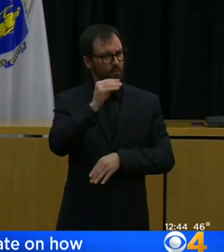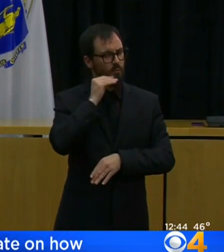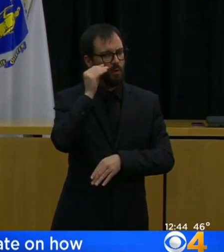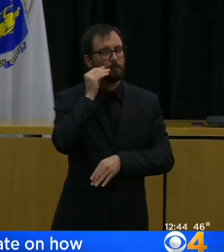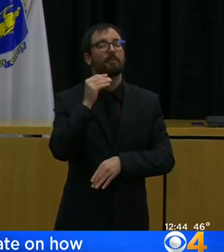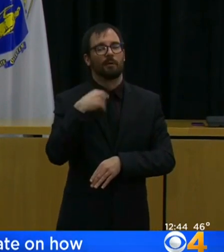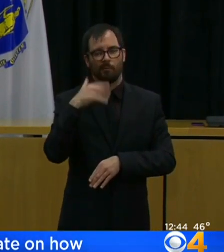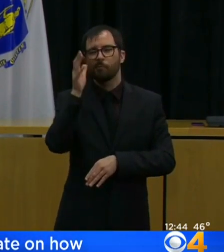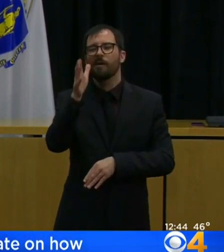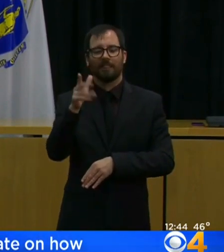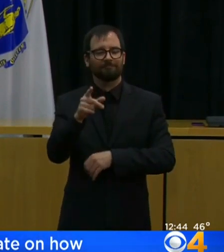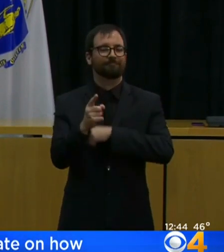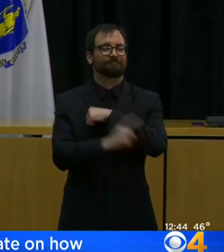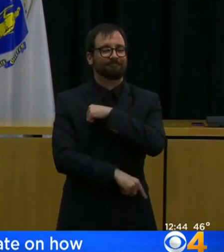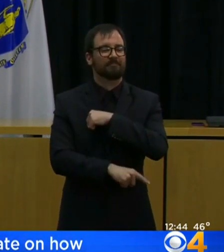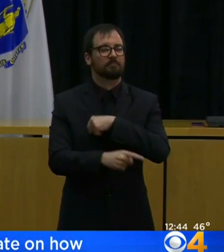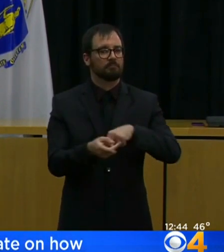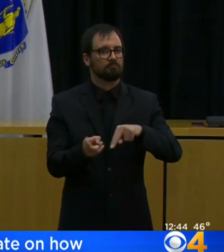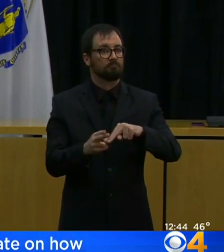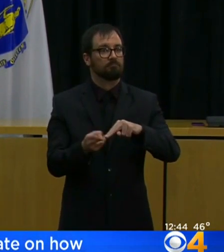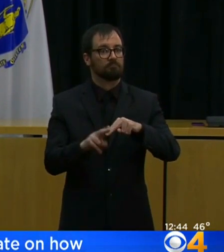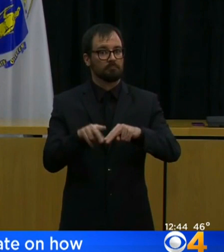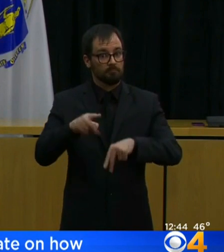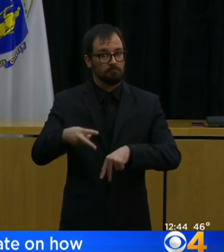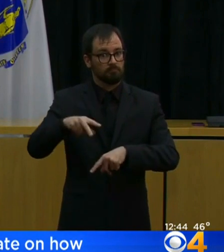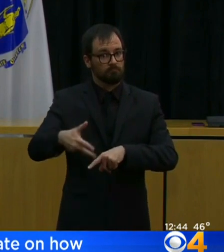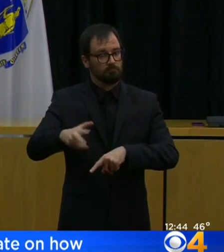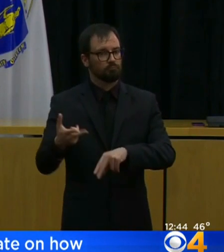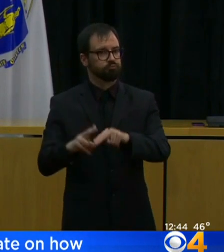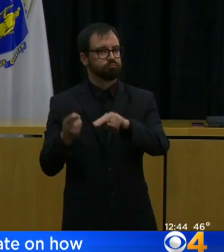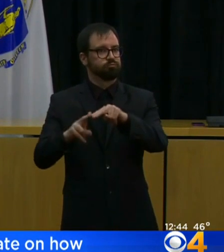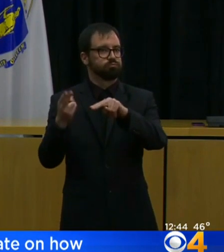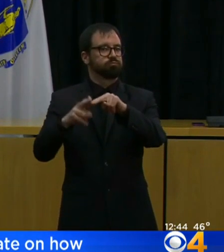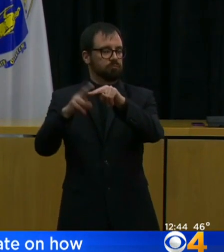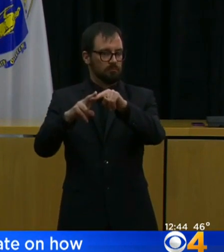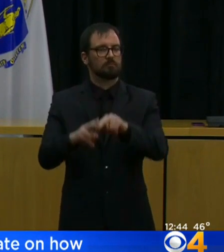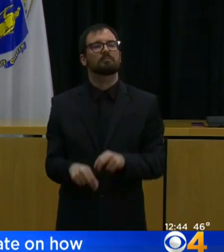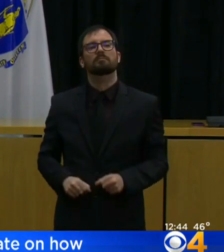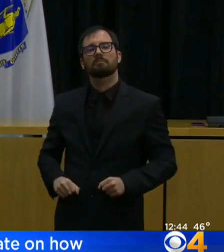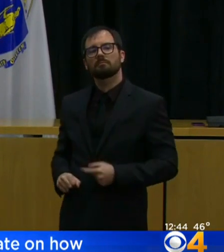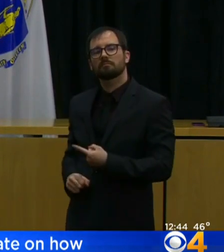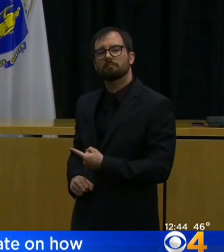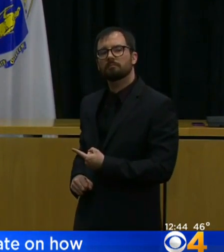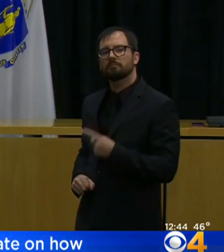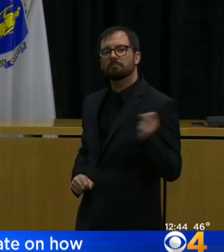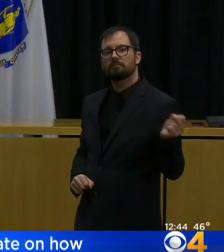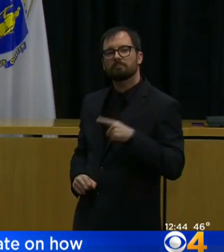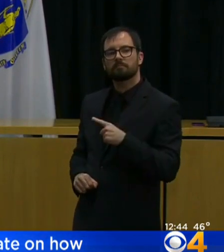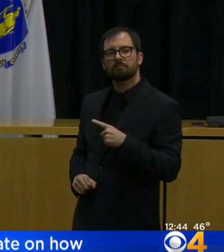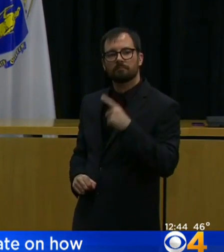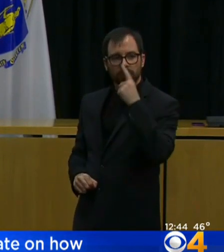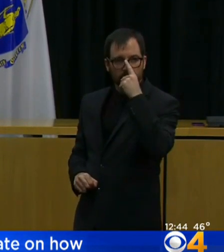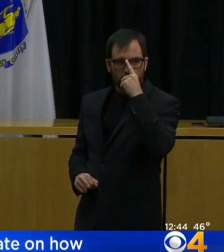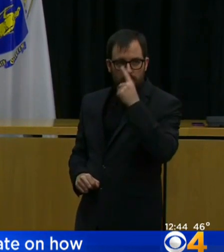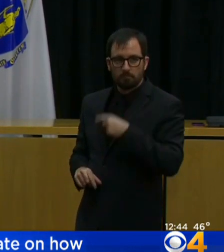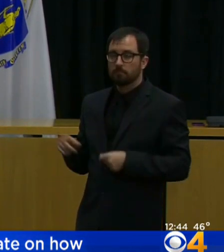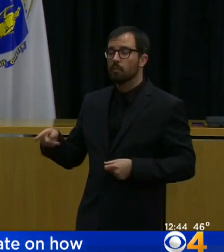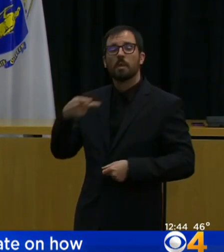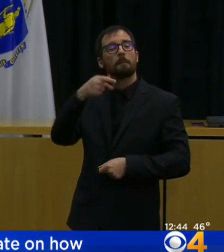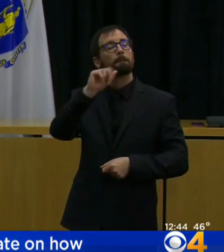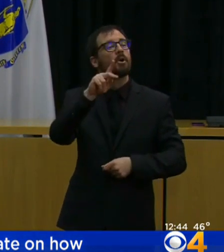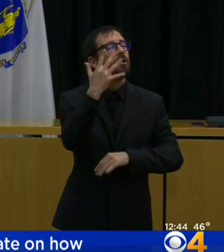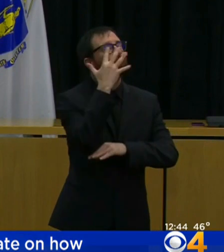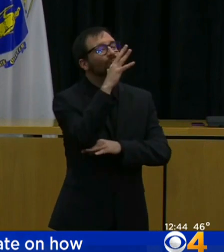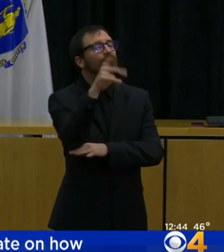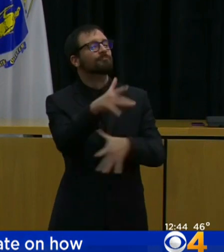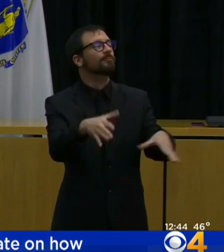no more than 10 in a gathering and, you know, no basketball games, no touch football, none of the sort